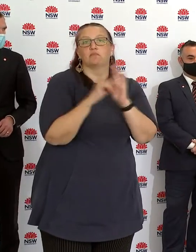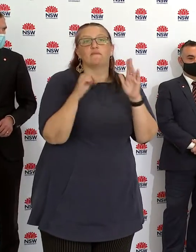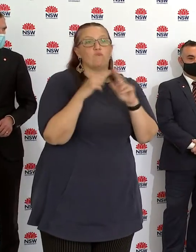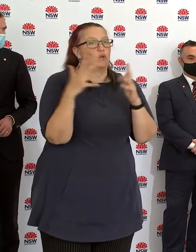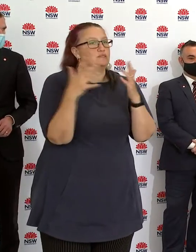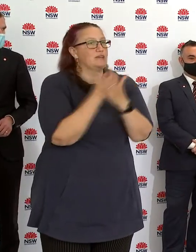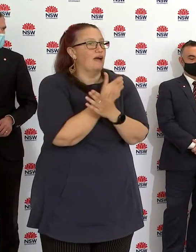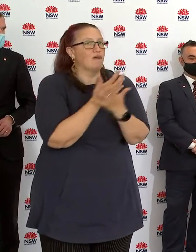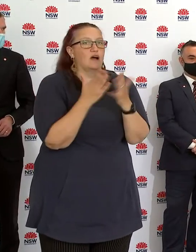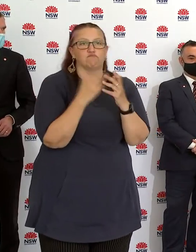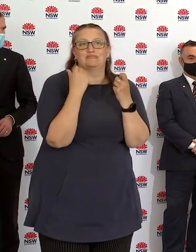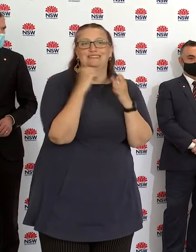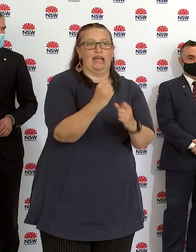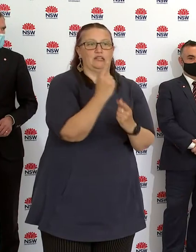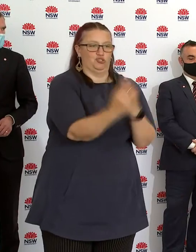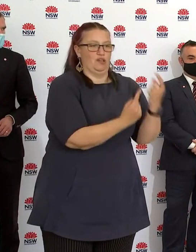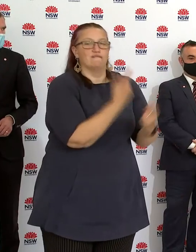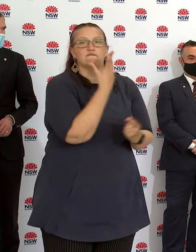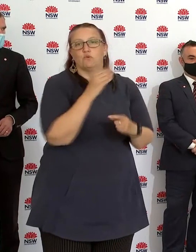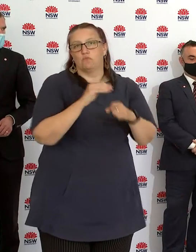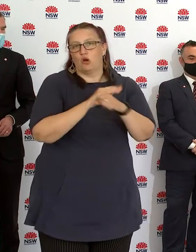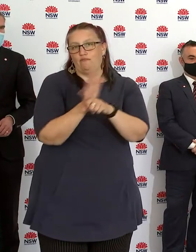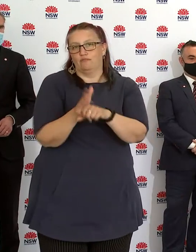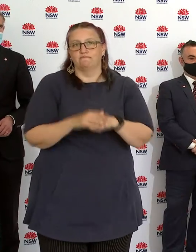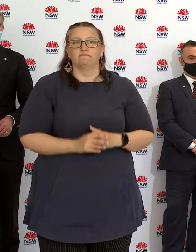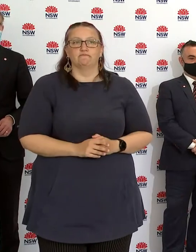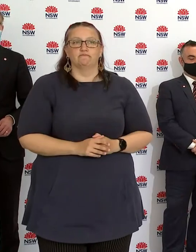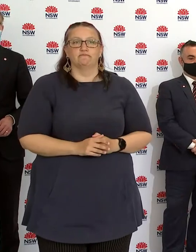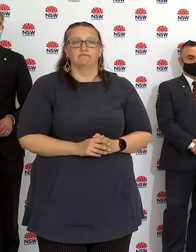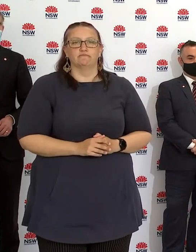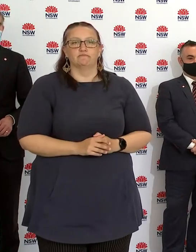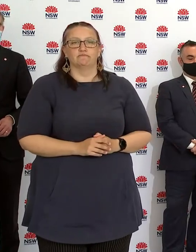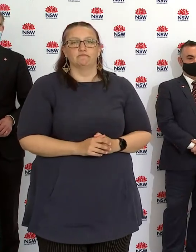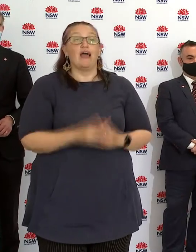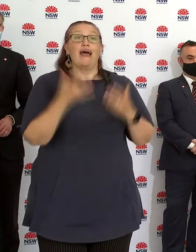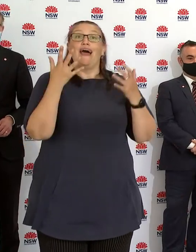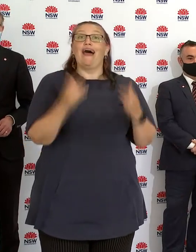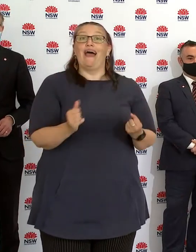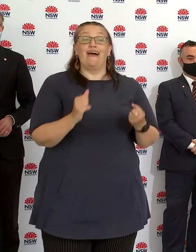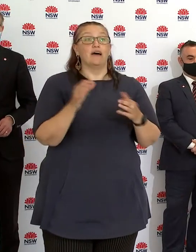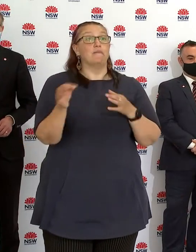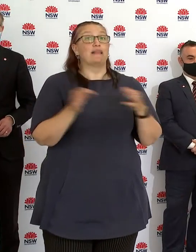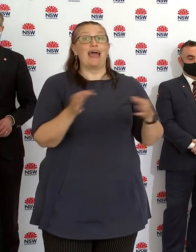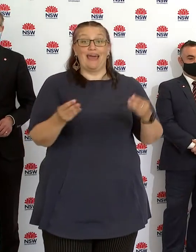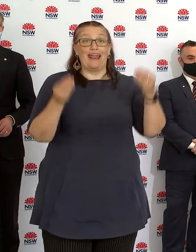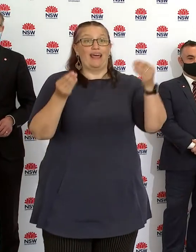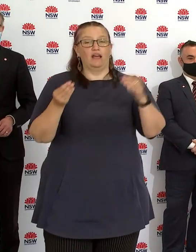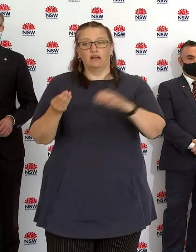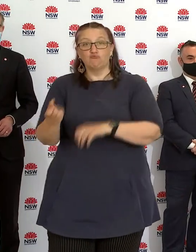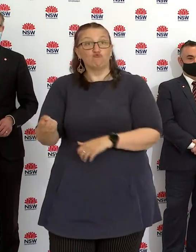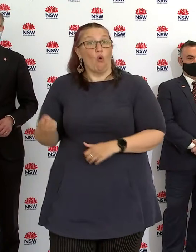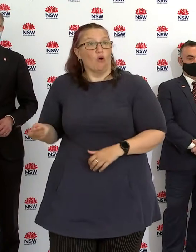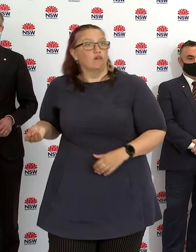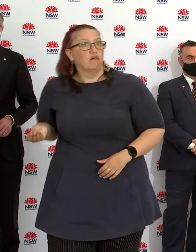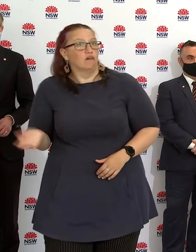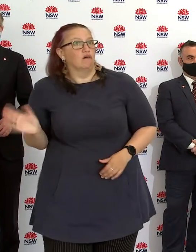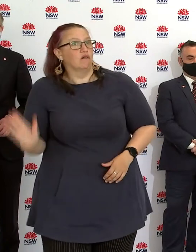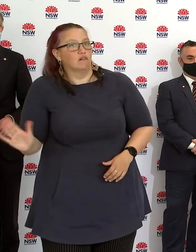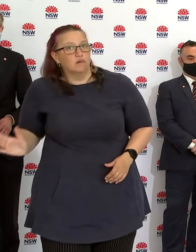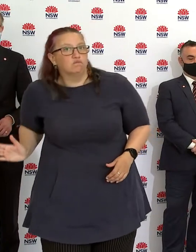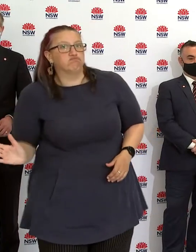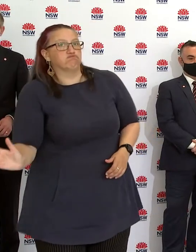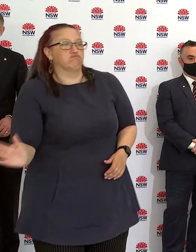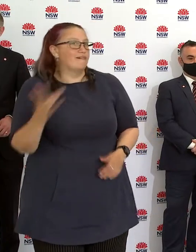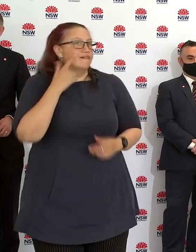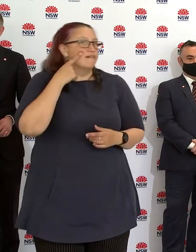plans and another thing to make sure you stick by those plans. And I want to make that very clear. Outside of those